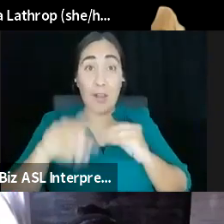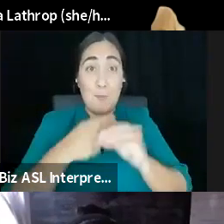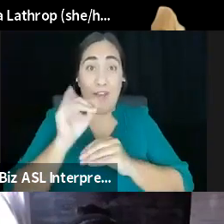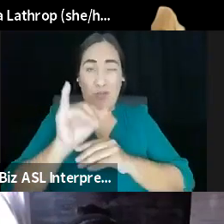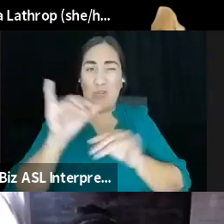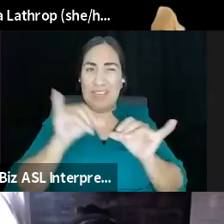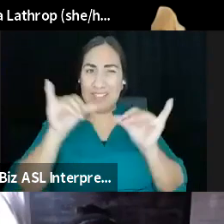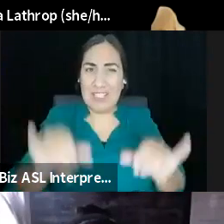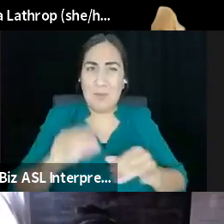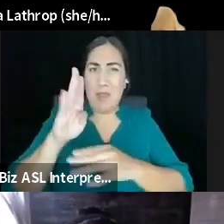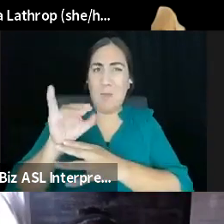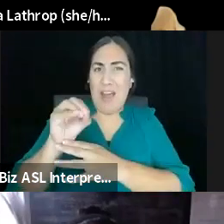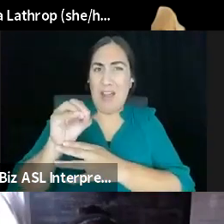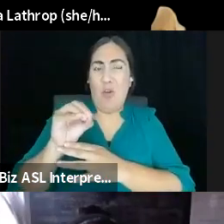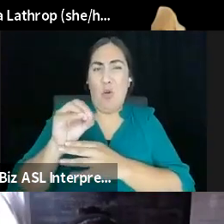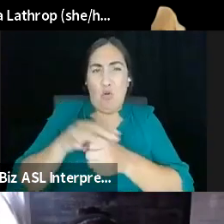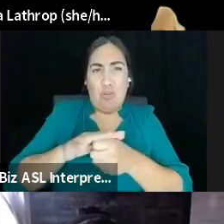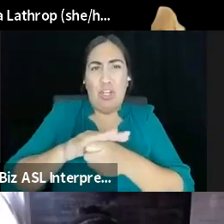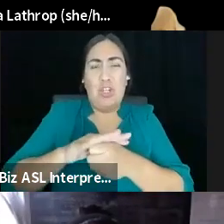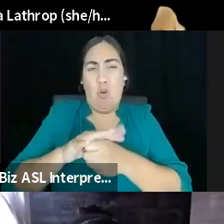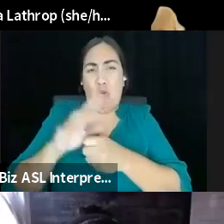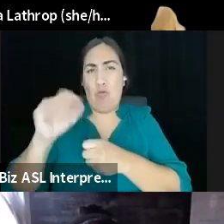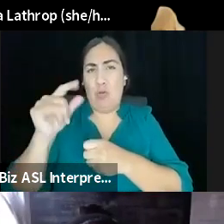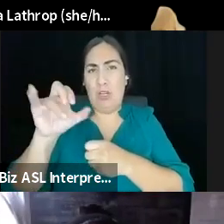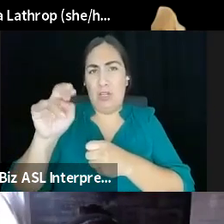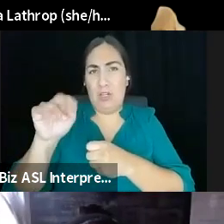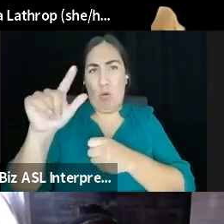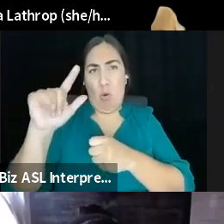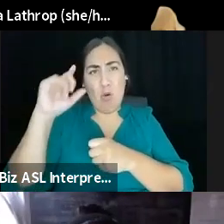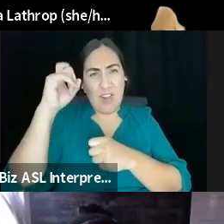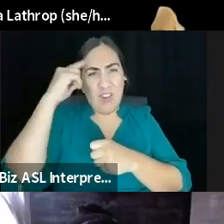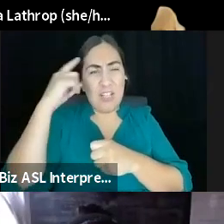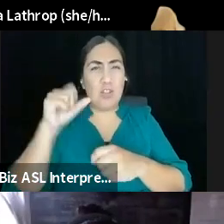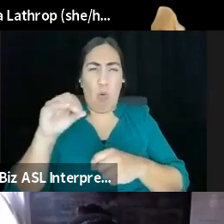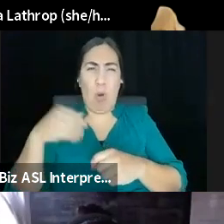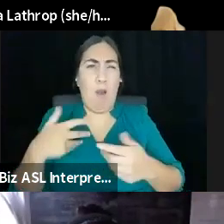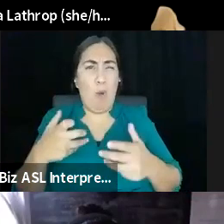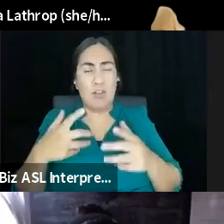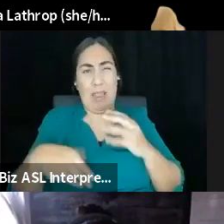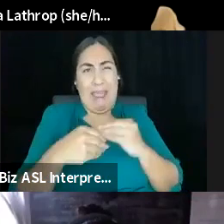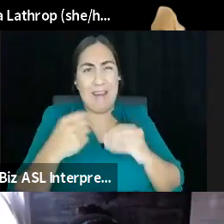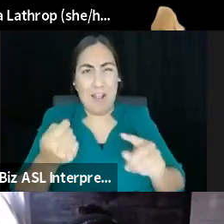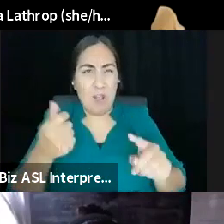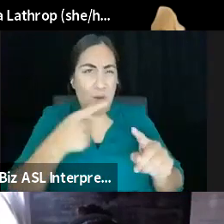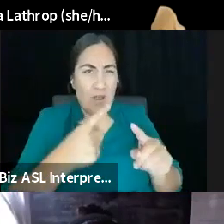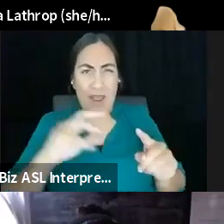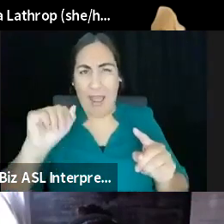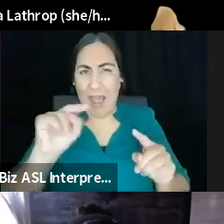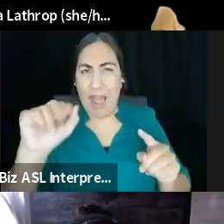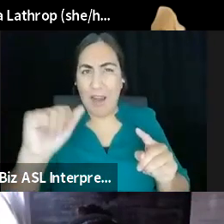governance. So I was just going to trouble a little bit of what Anna was saying about an assumption. Like if we're going to stay in a globalized economy,